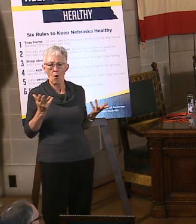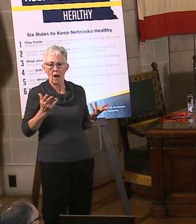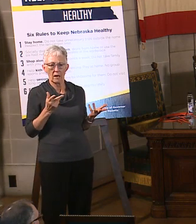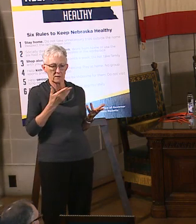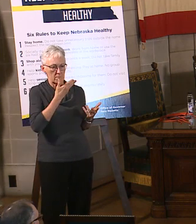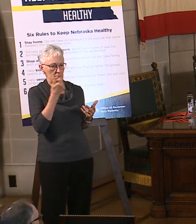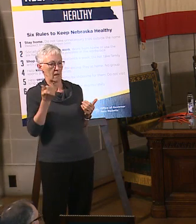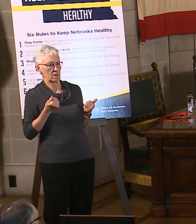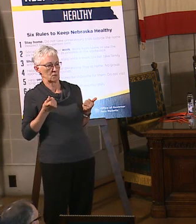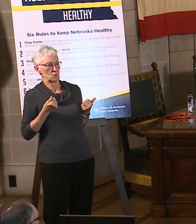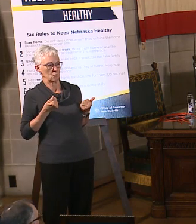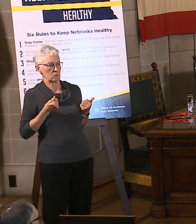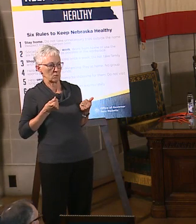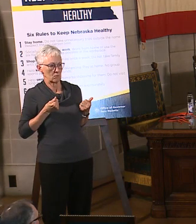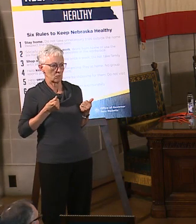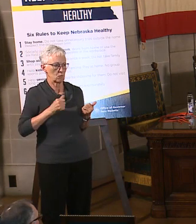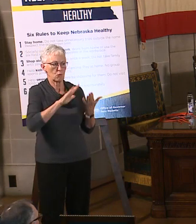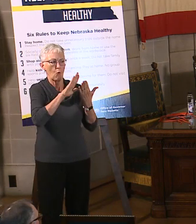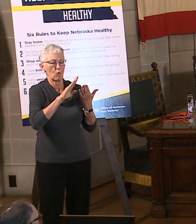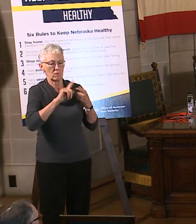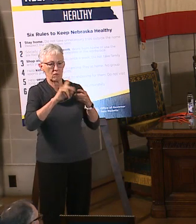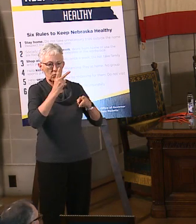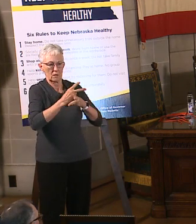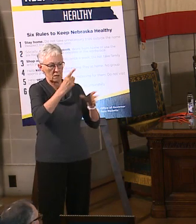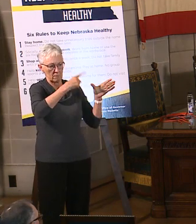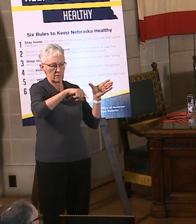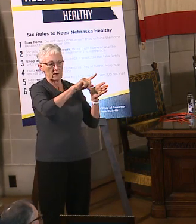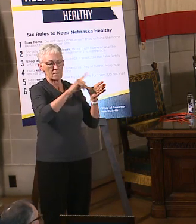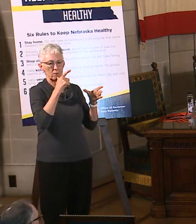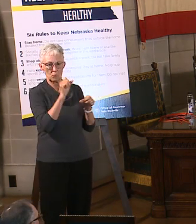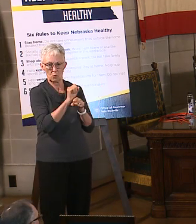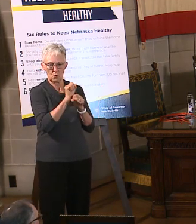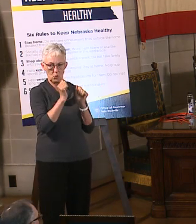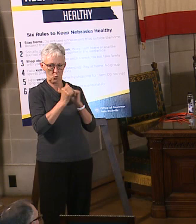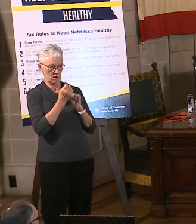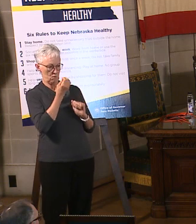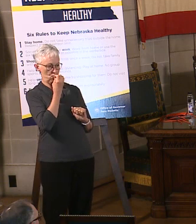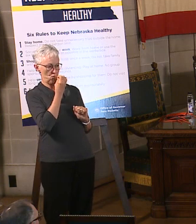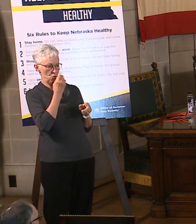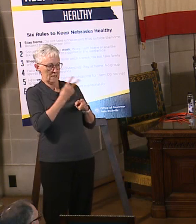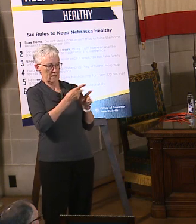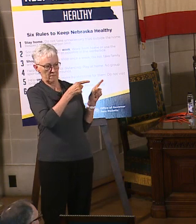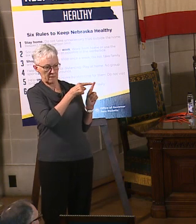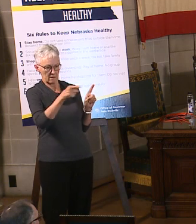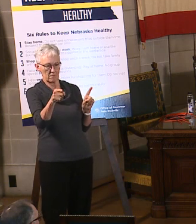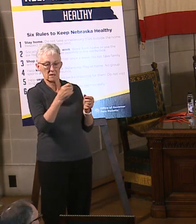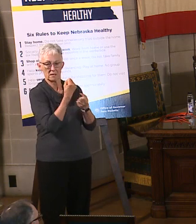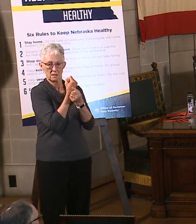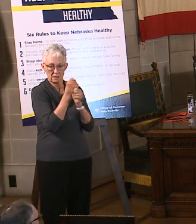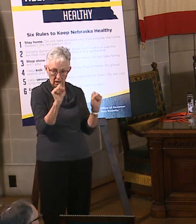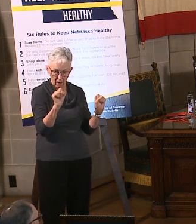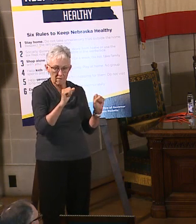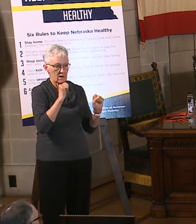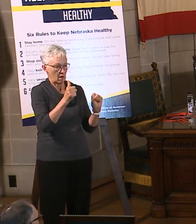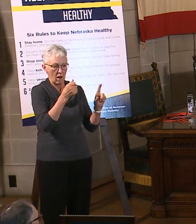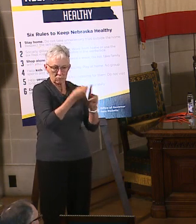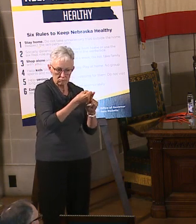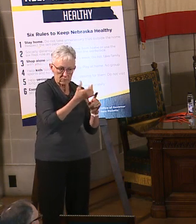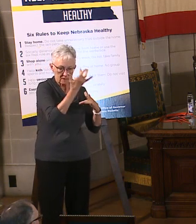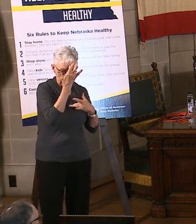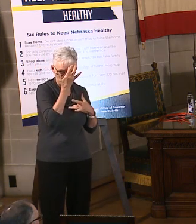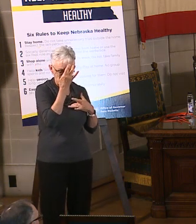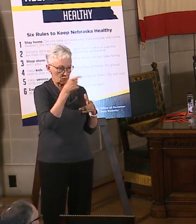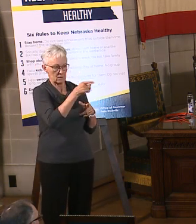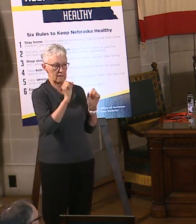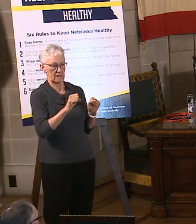practices for food processors so they can be following along with those and the site visits and so forth with regard to what we're doing to work with that